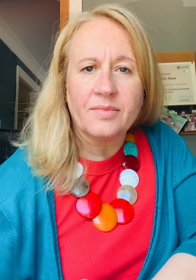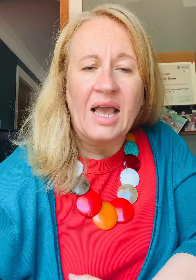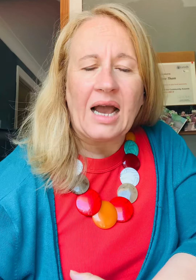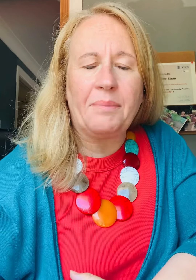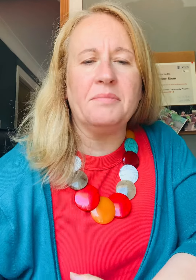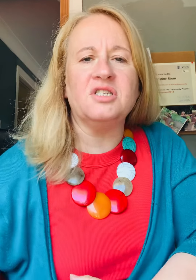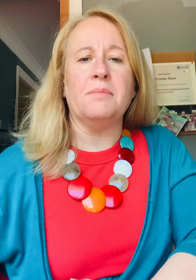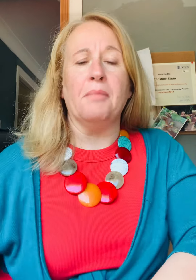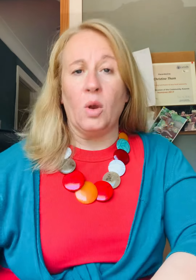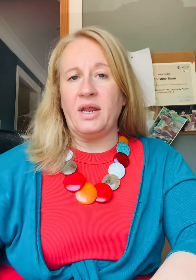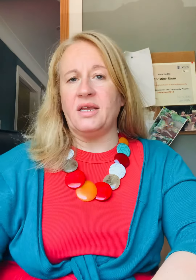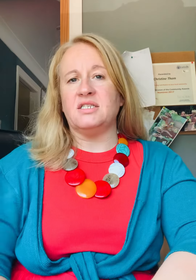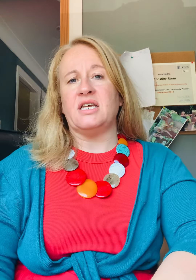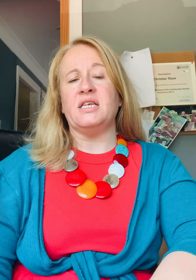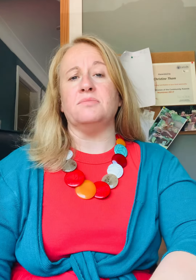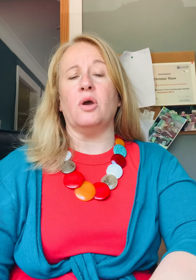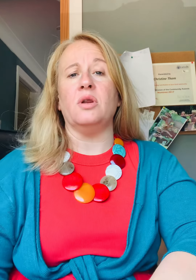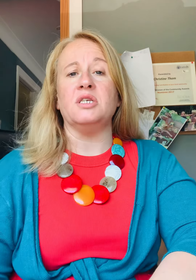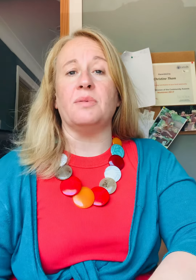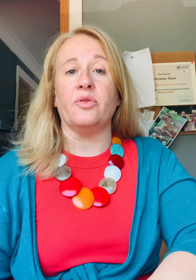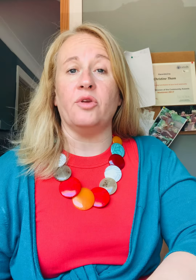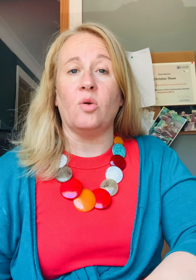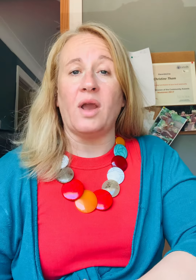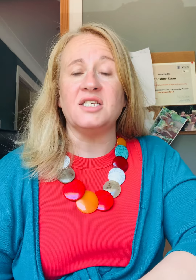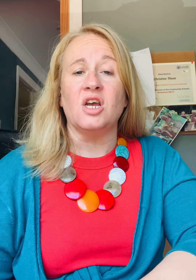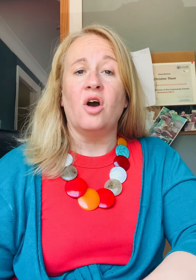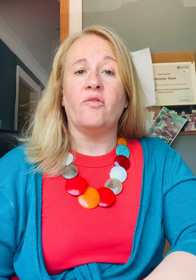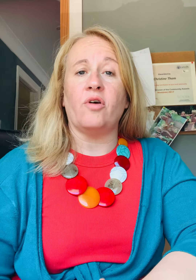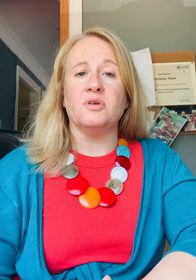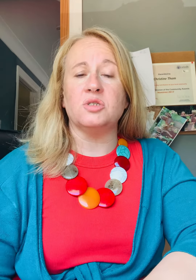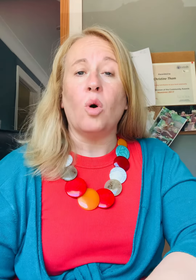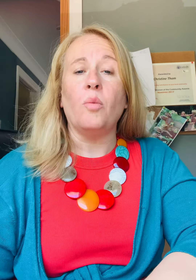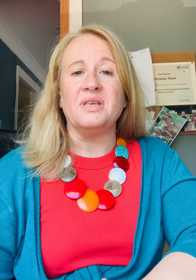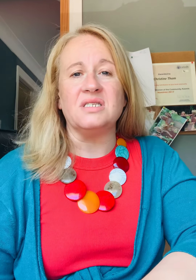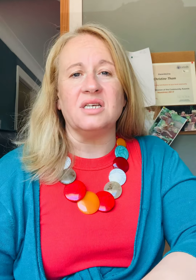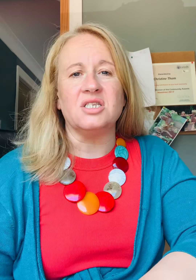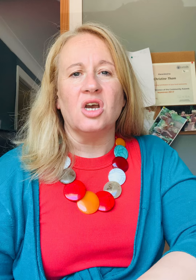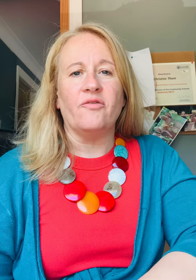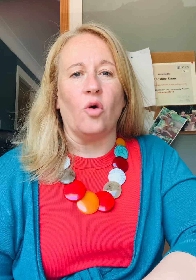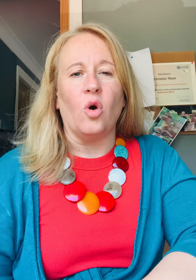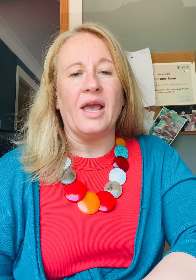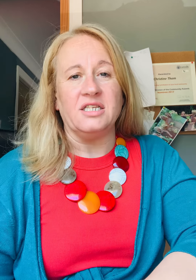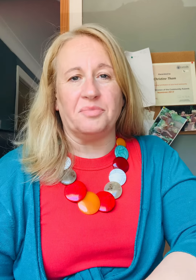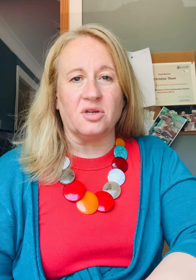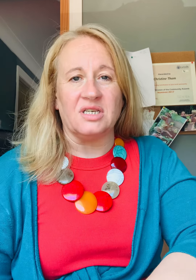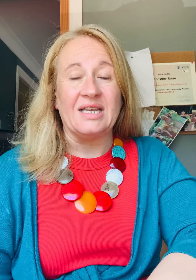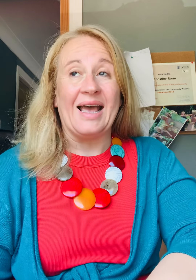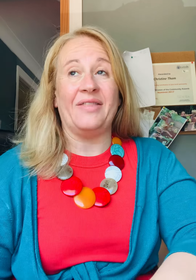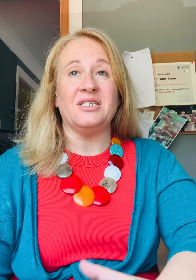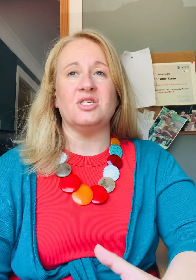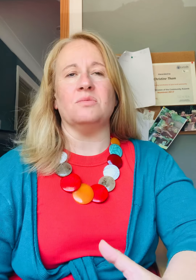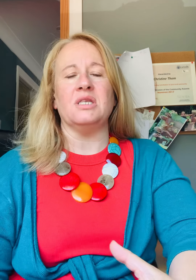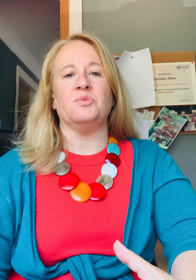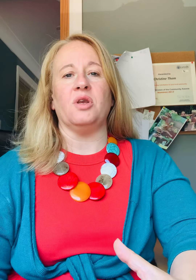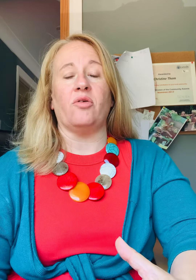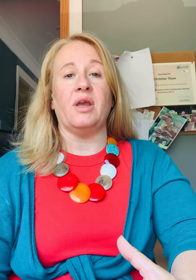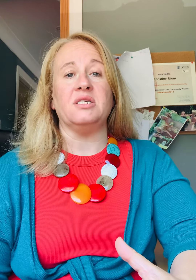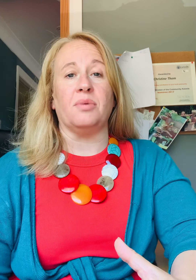Happy Monday morning and today's morning is about the request from a small business for a deposit. And this is something that's been created by